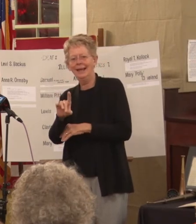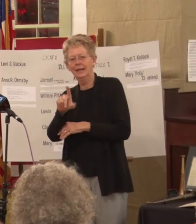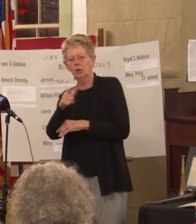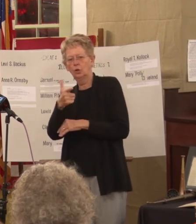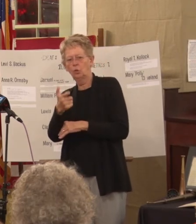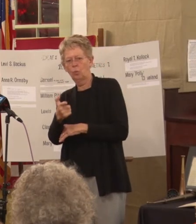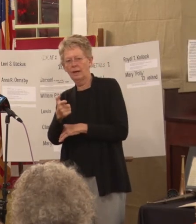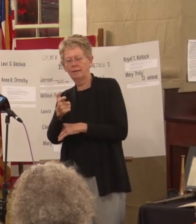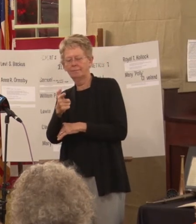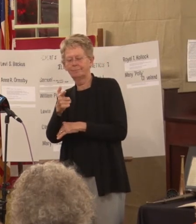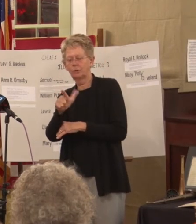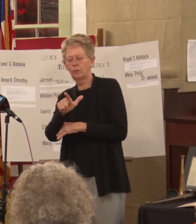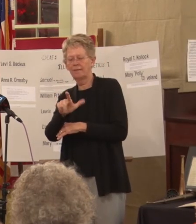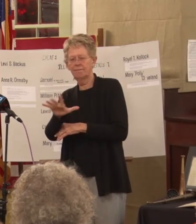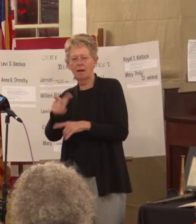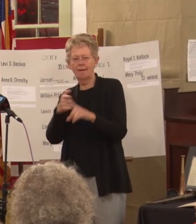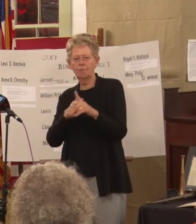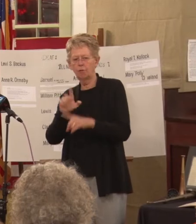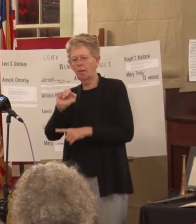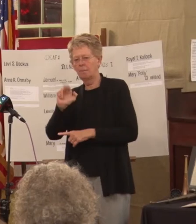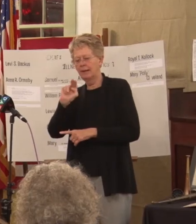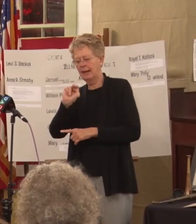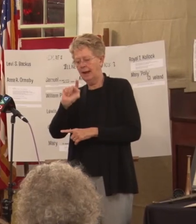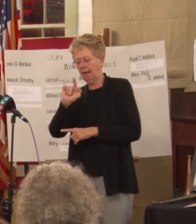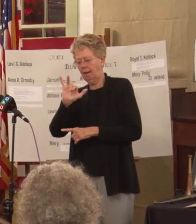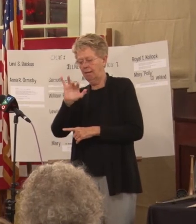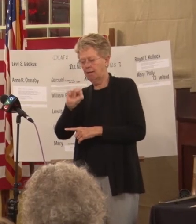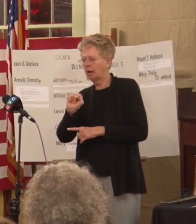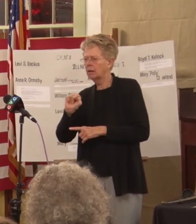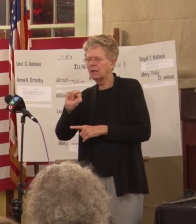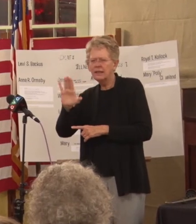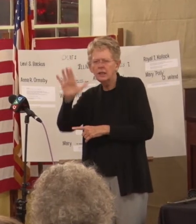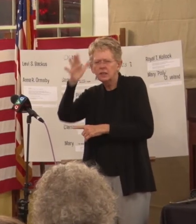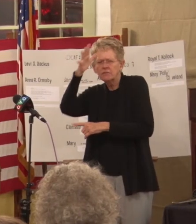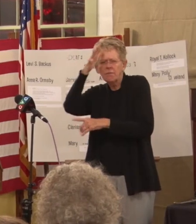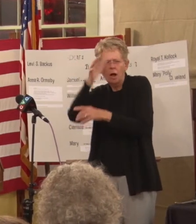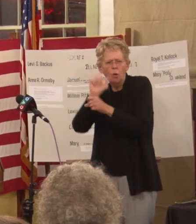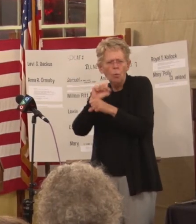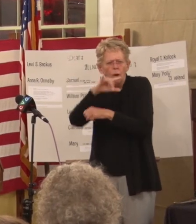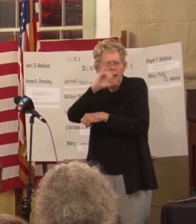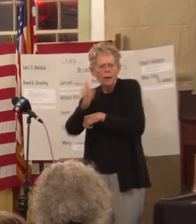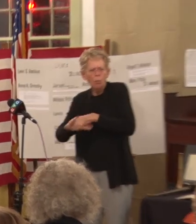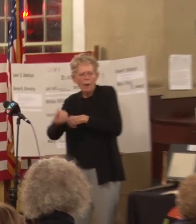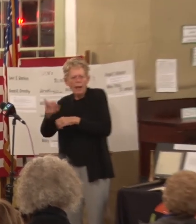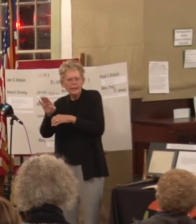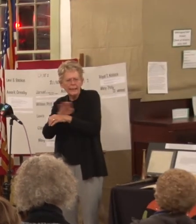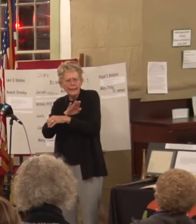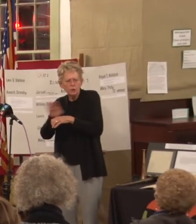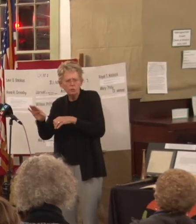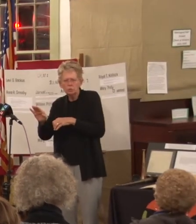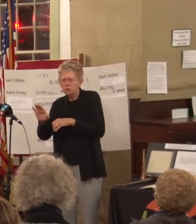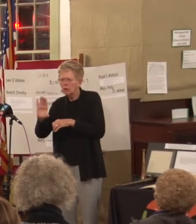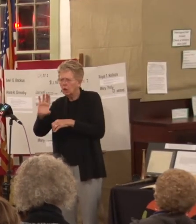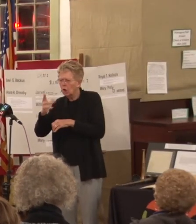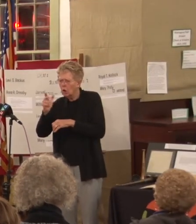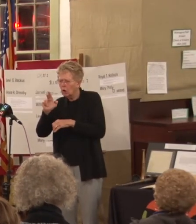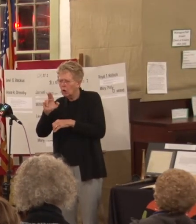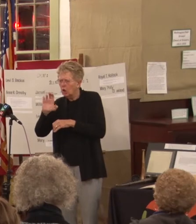and so his father was in the whaling industry and so that was our first quote quote